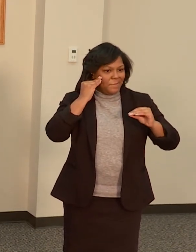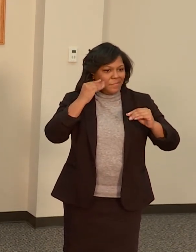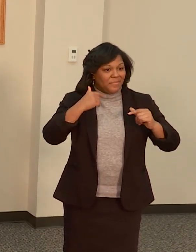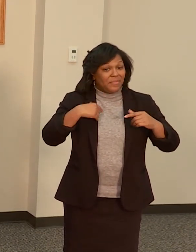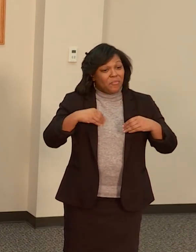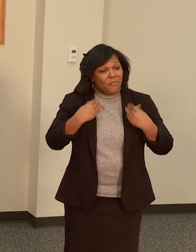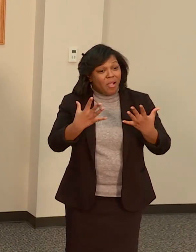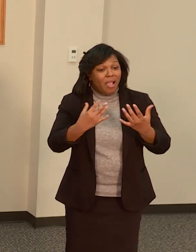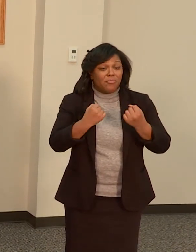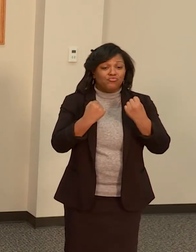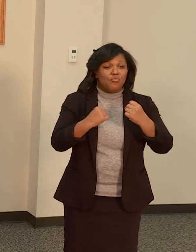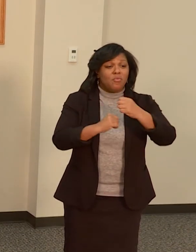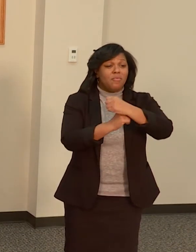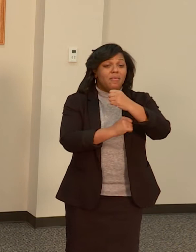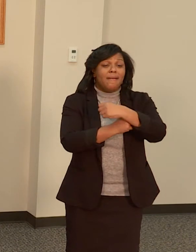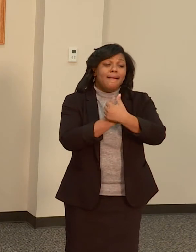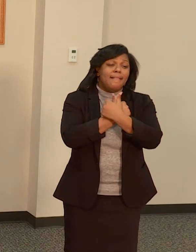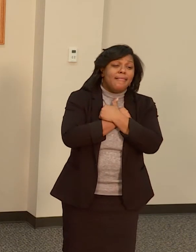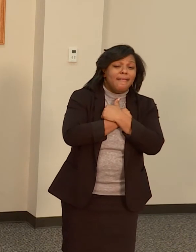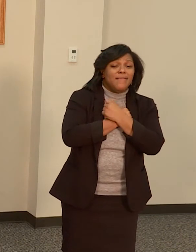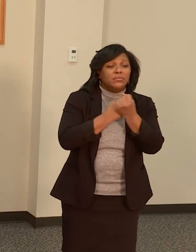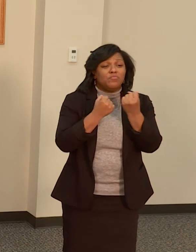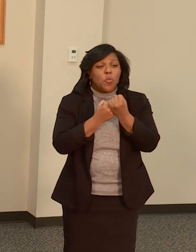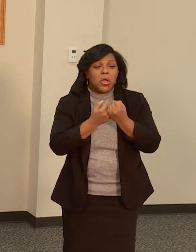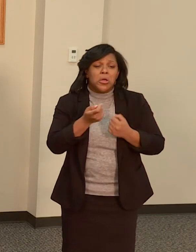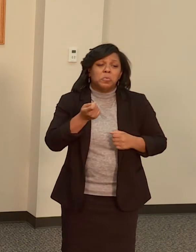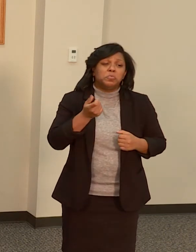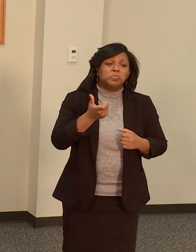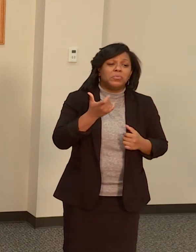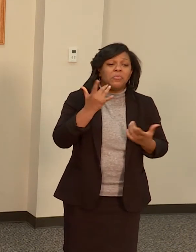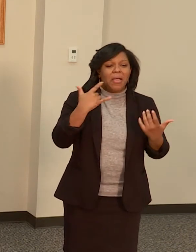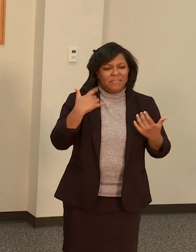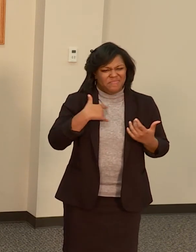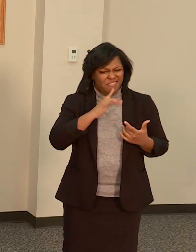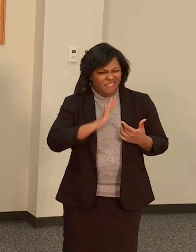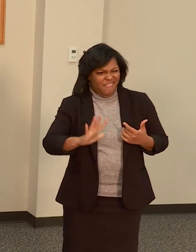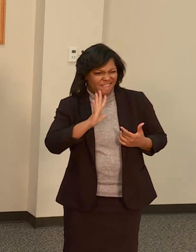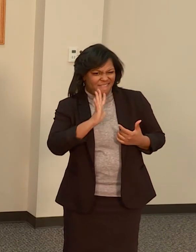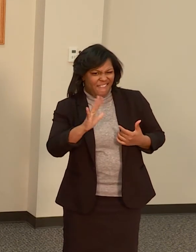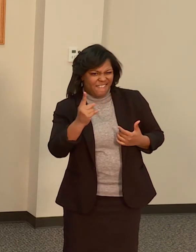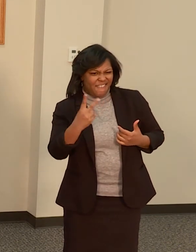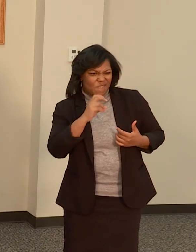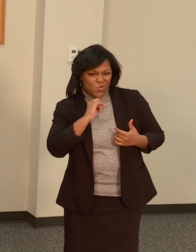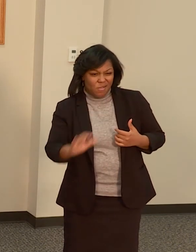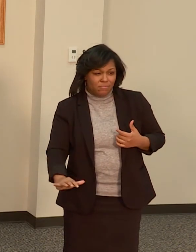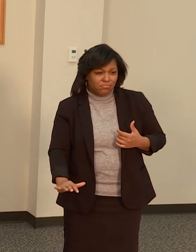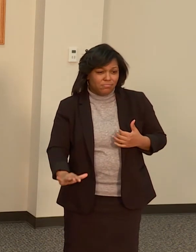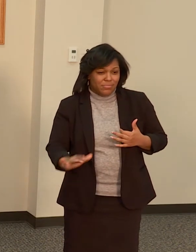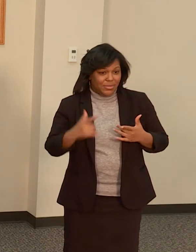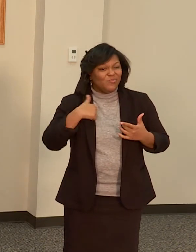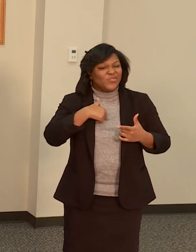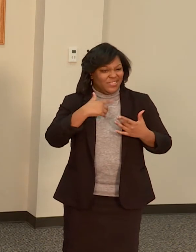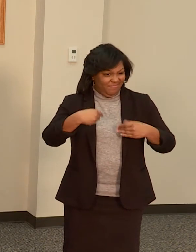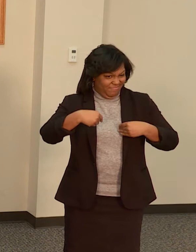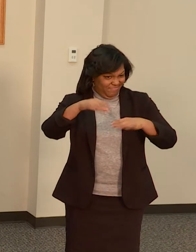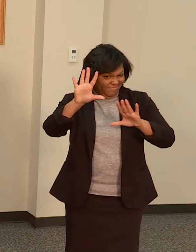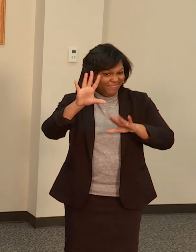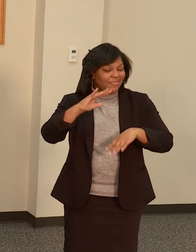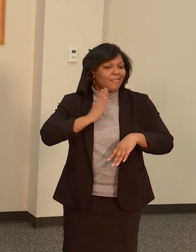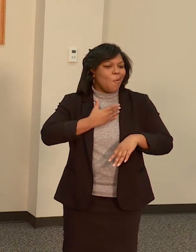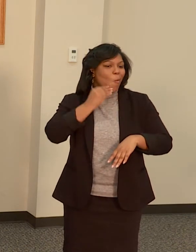sons up until about they were five and a half years old. We had to move from our home because I suddenly lost my job of employment.